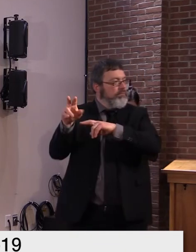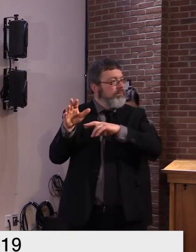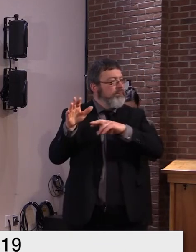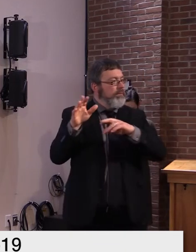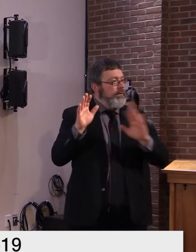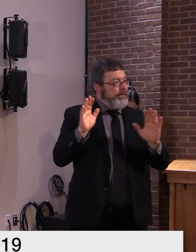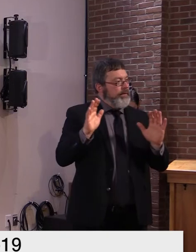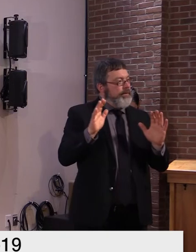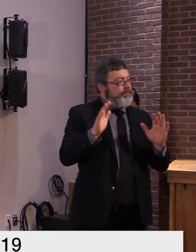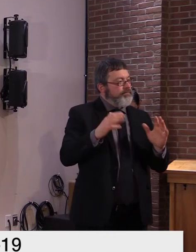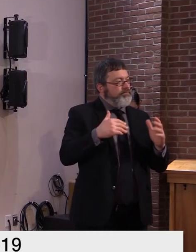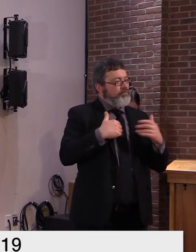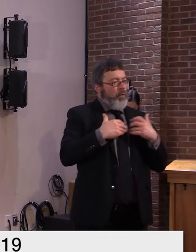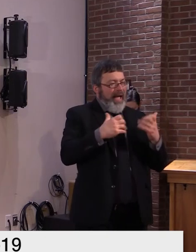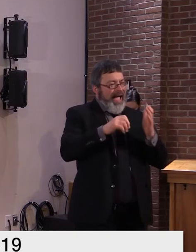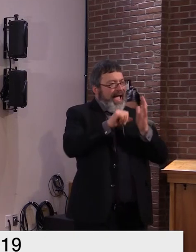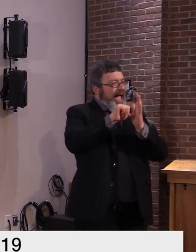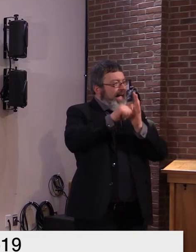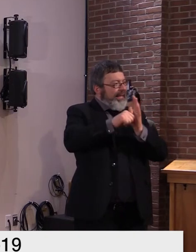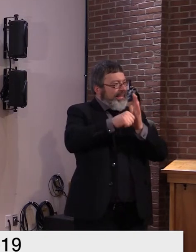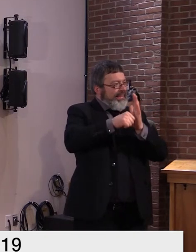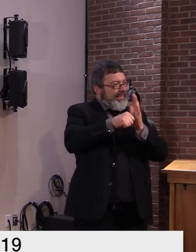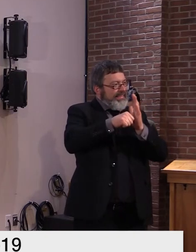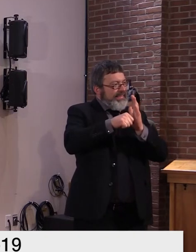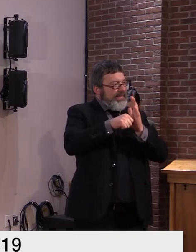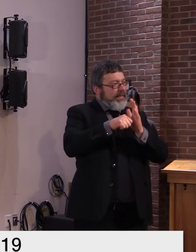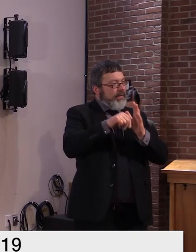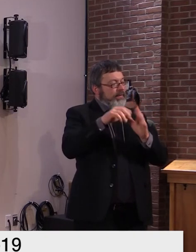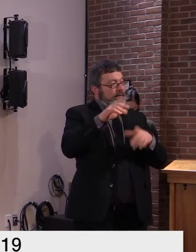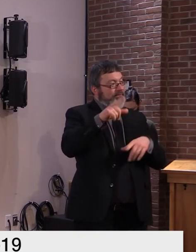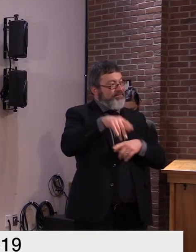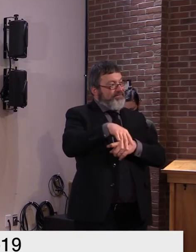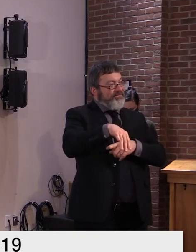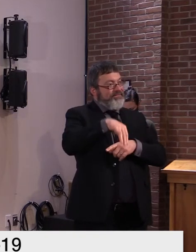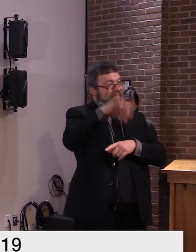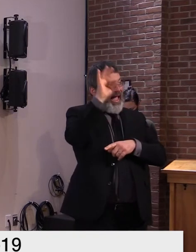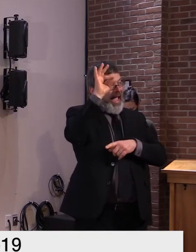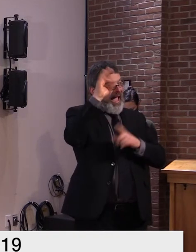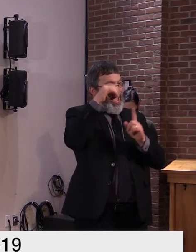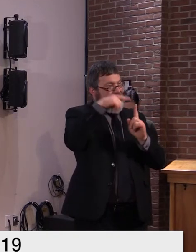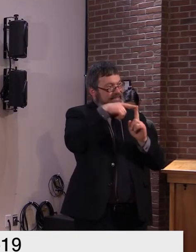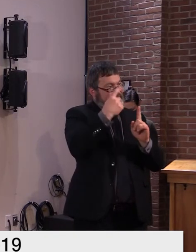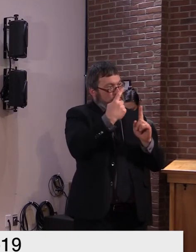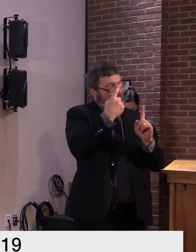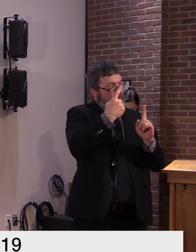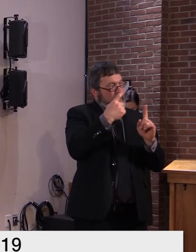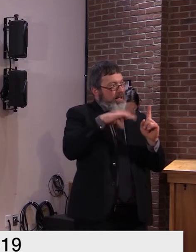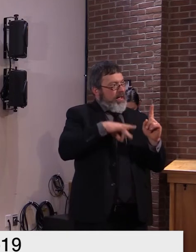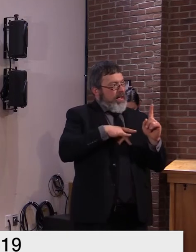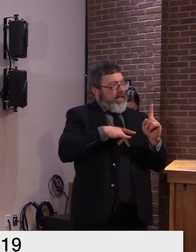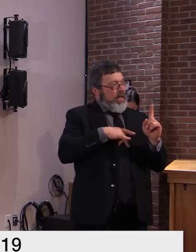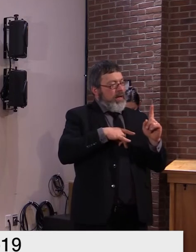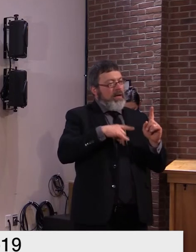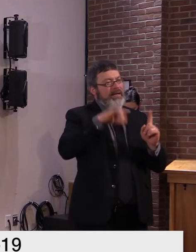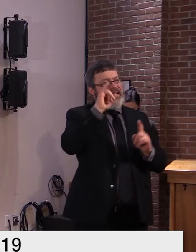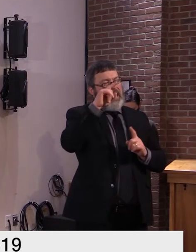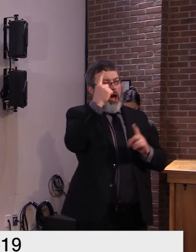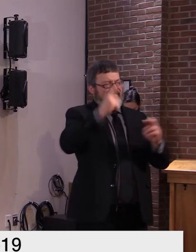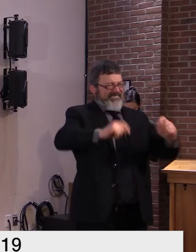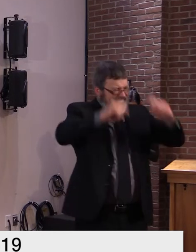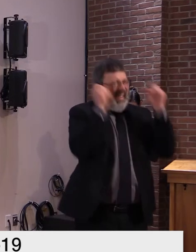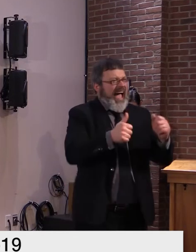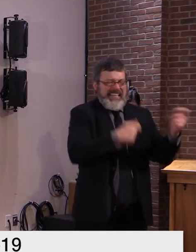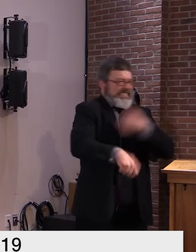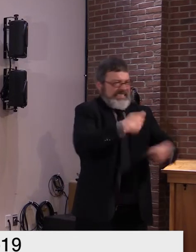an outbreak once the outbreak after the initial outbreak staff seems to stabilize in this in this environment